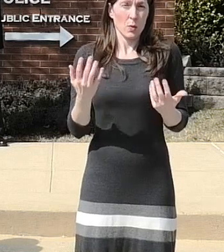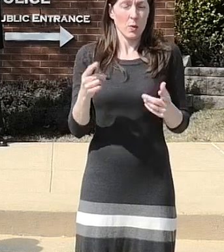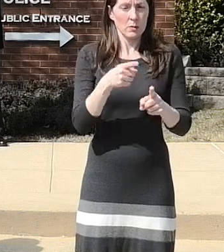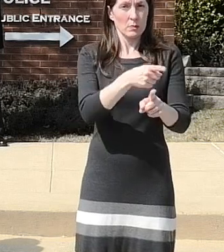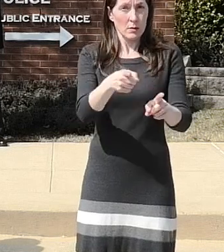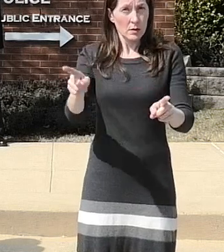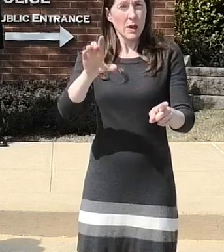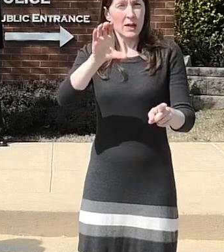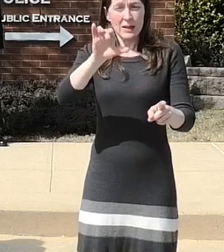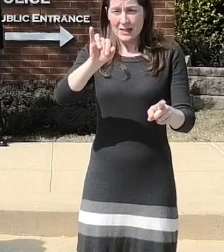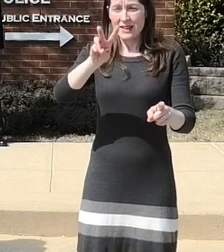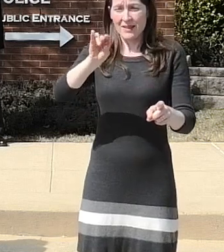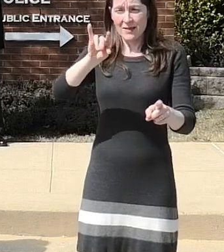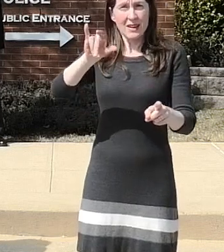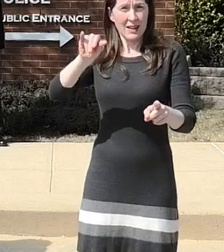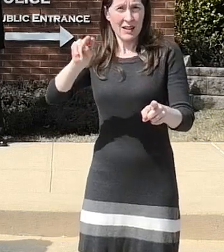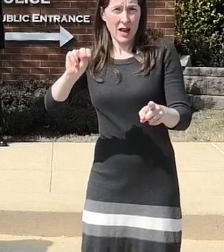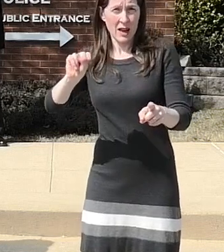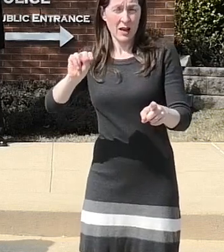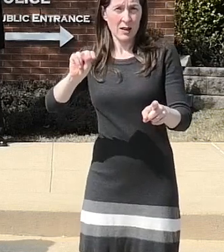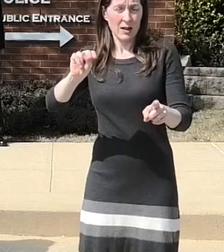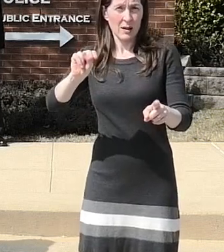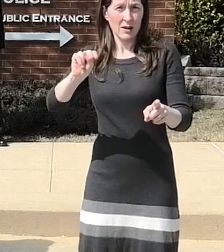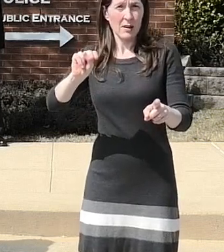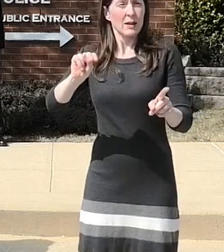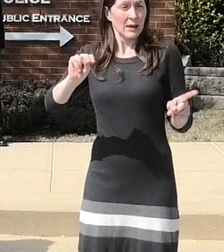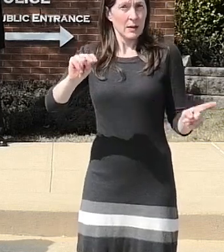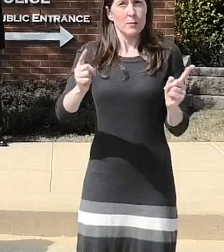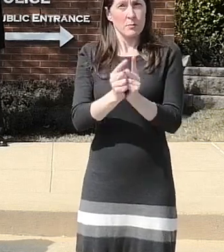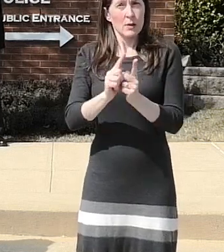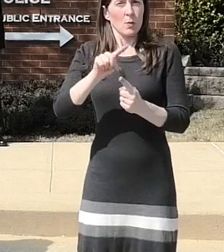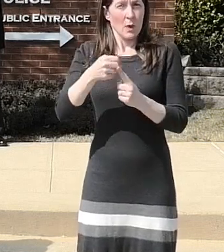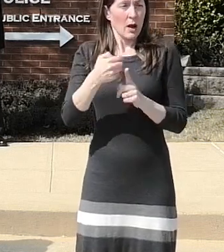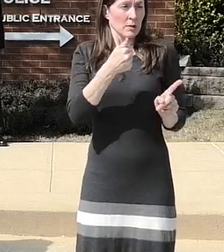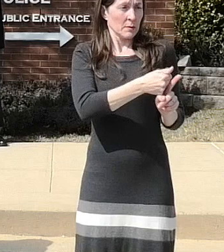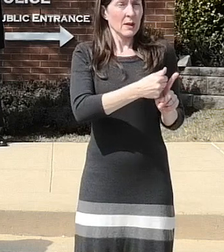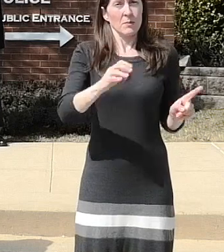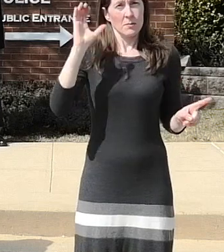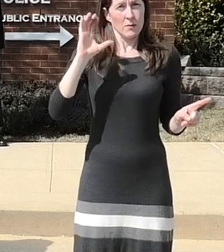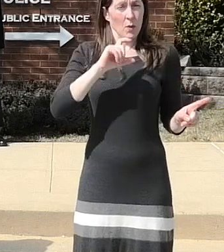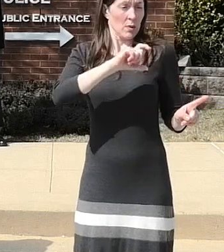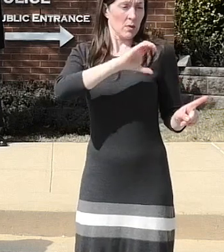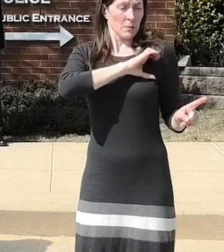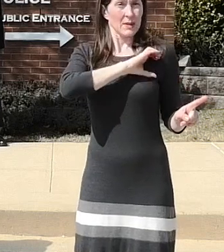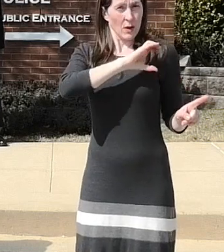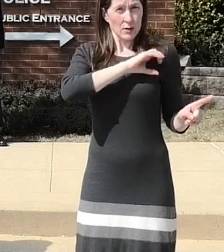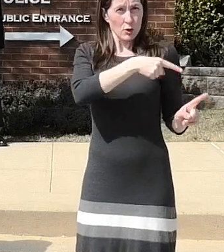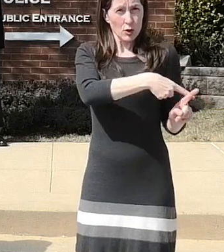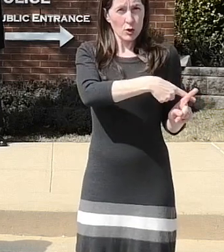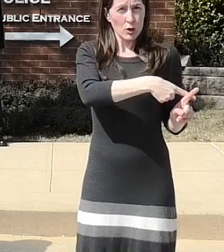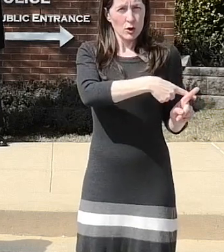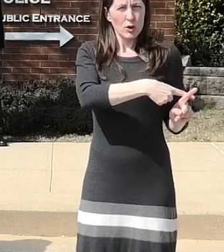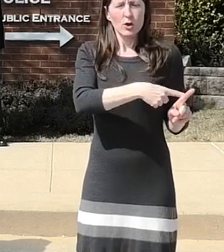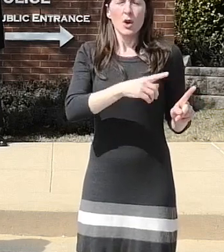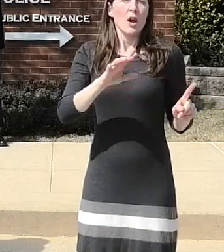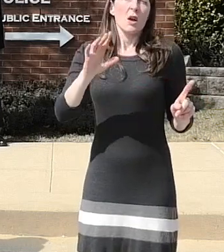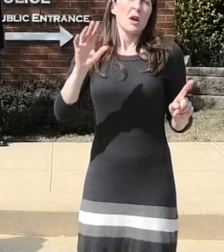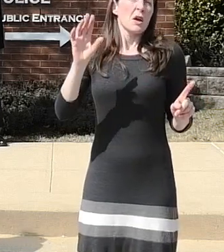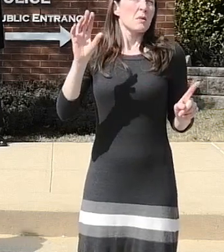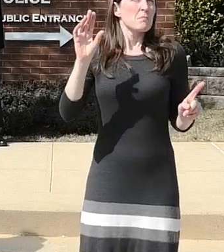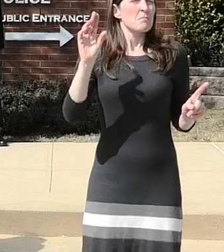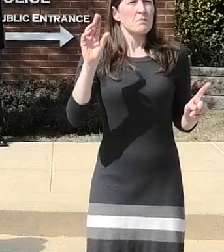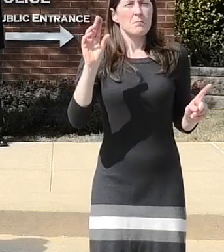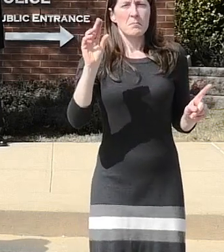not as a police officer no he did know them but he's been retired as a police